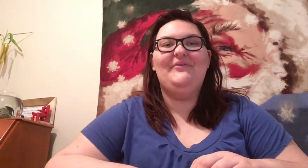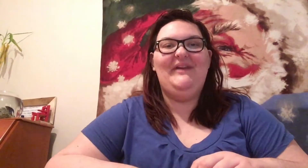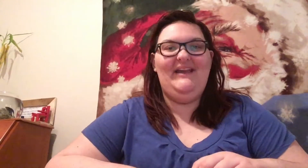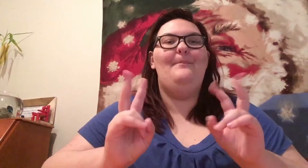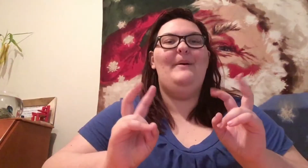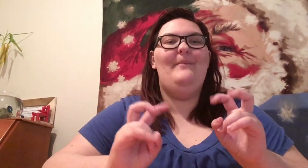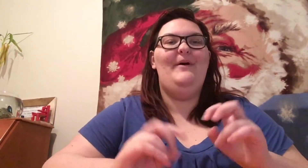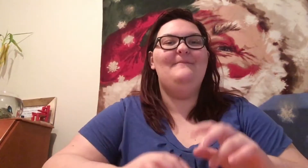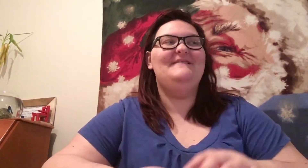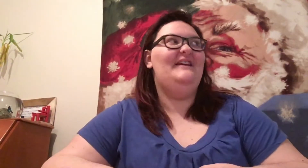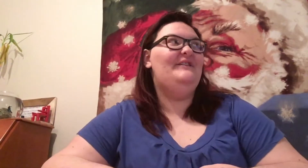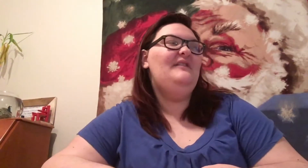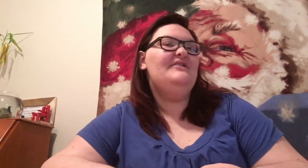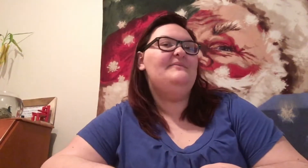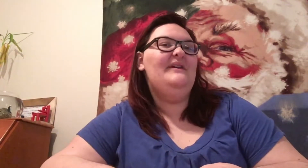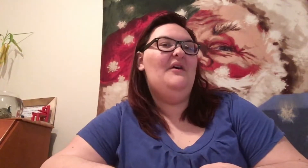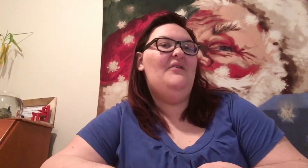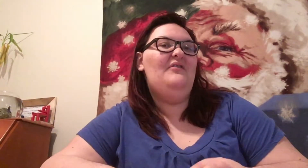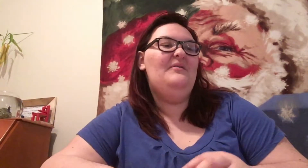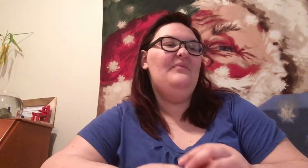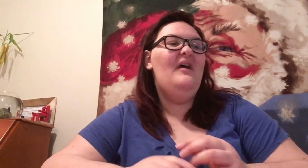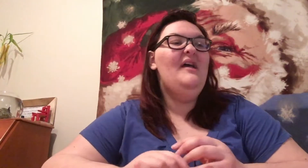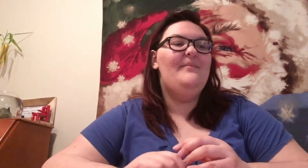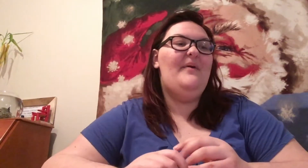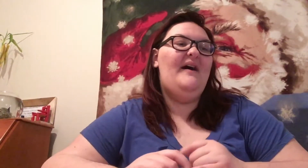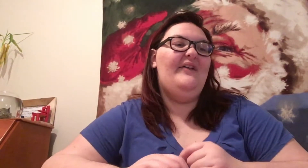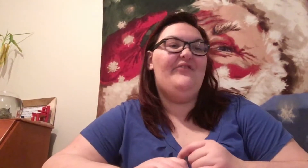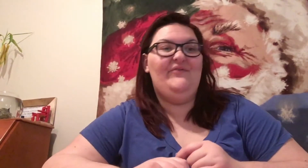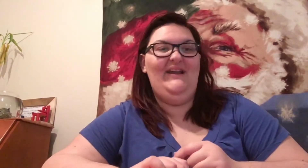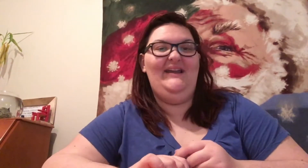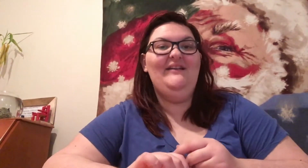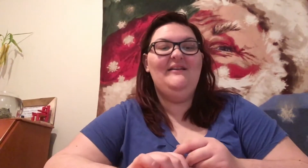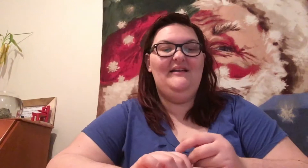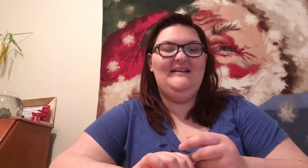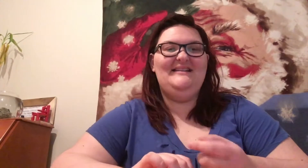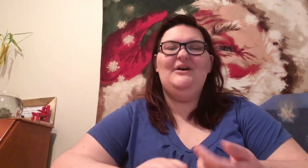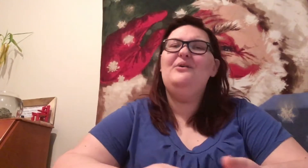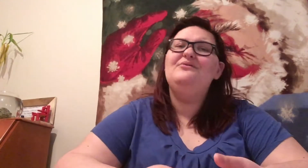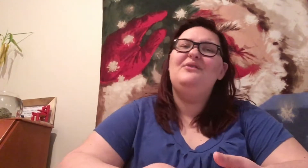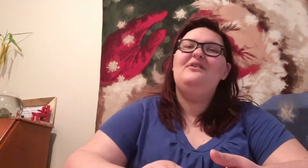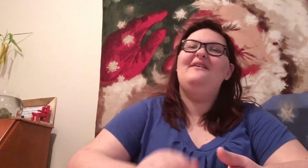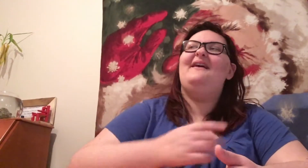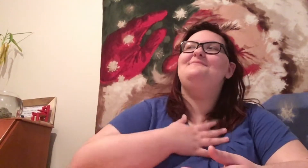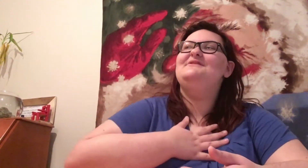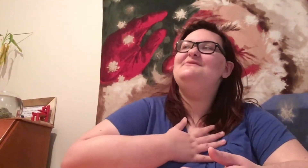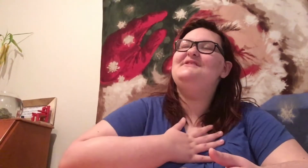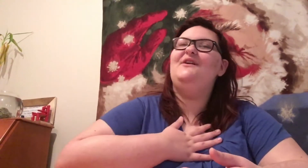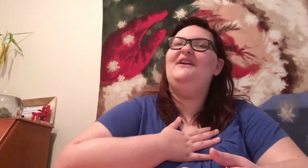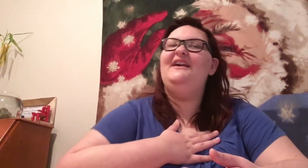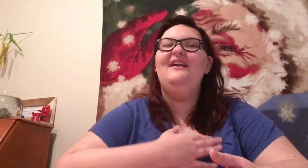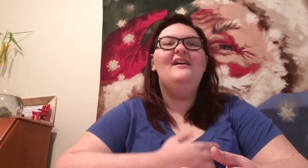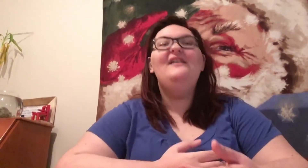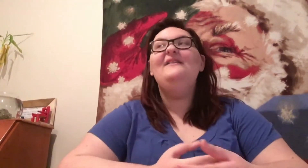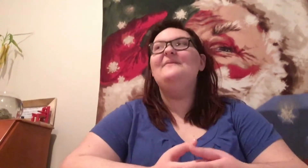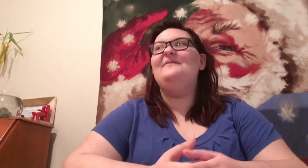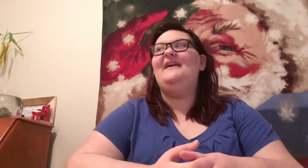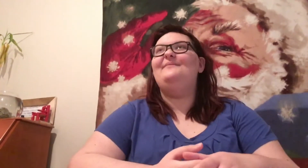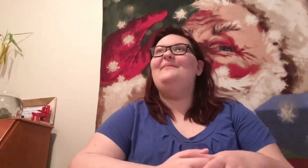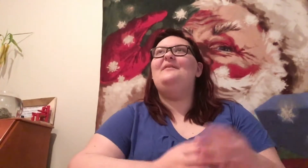three. My mom said, you need to be home by three. And I said, oh, no. I'm so sorry. Like, my mom